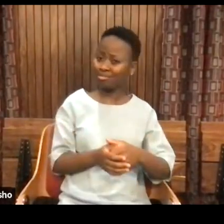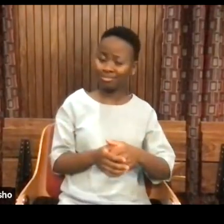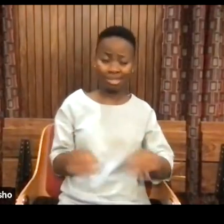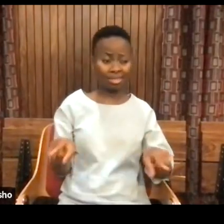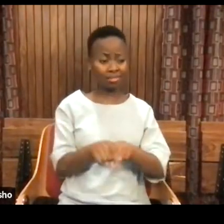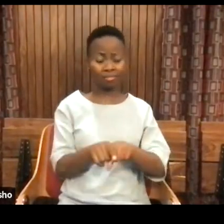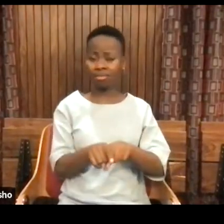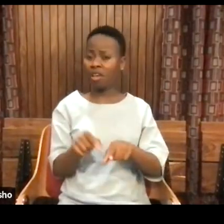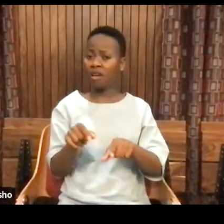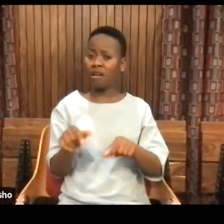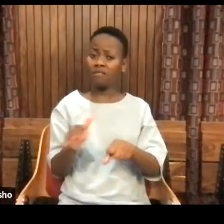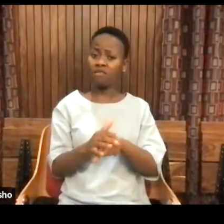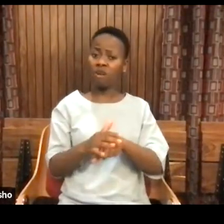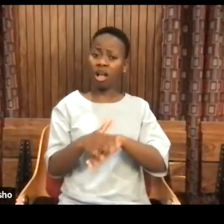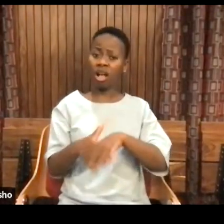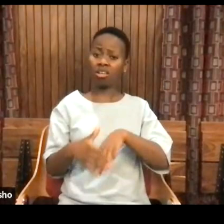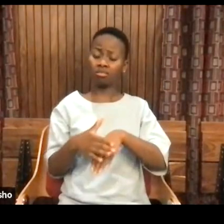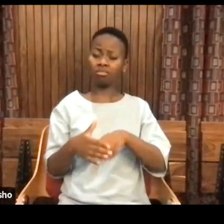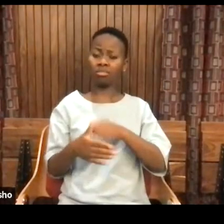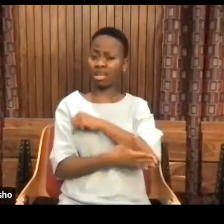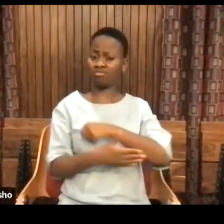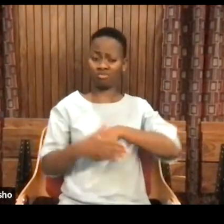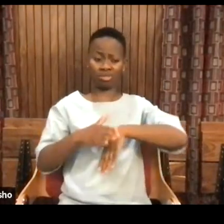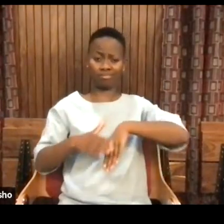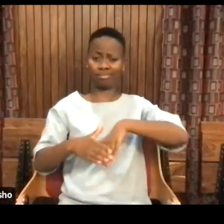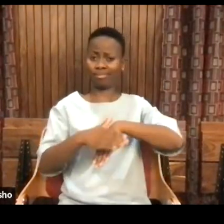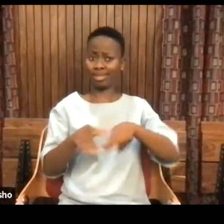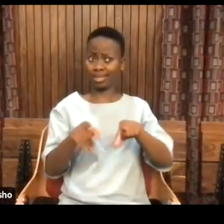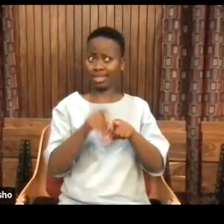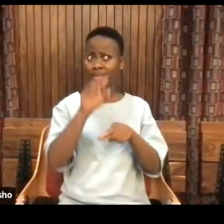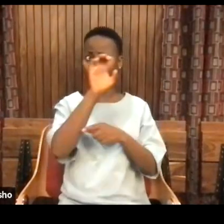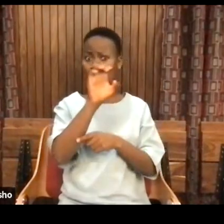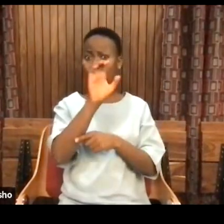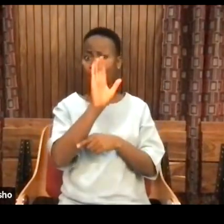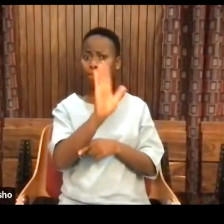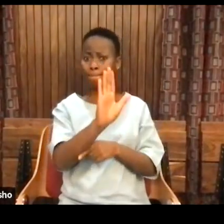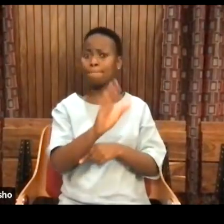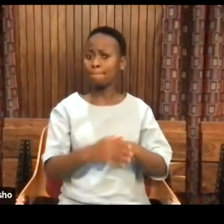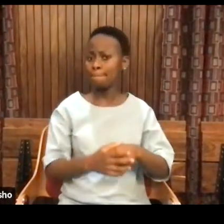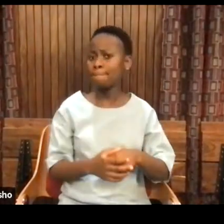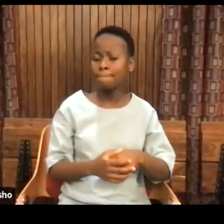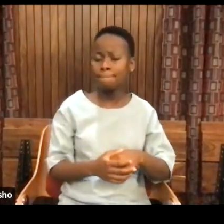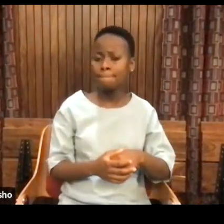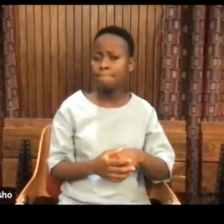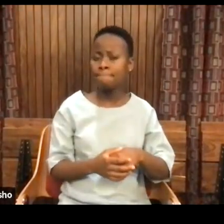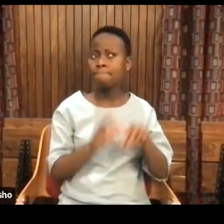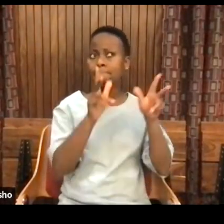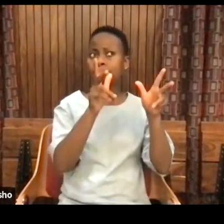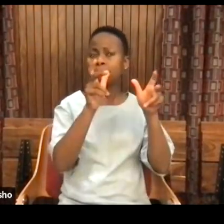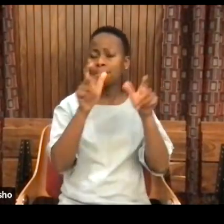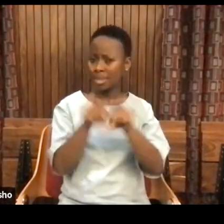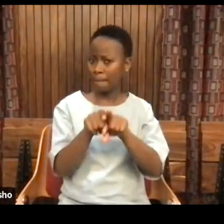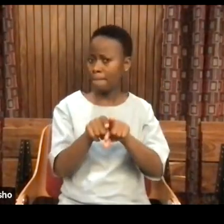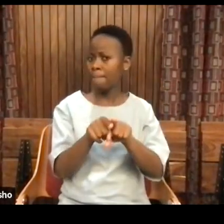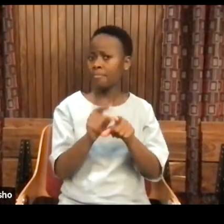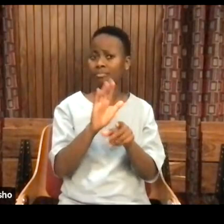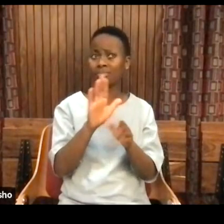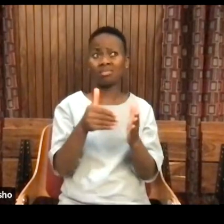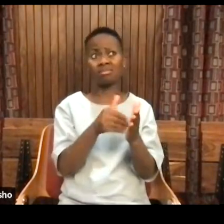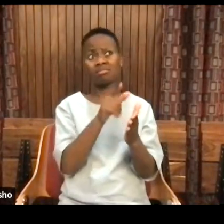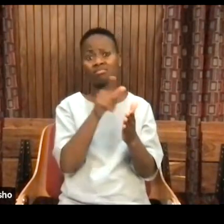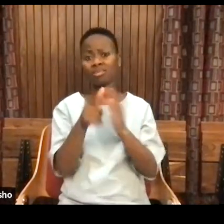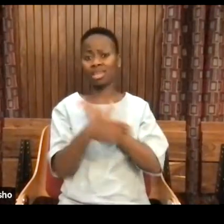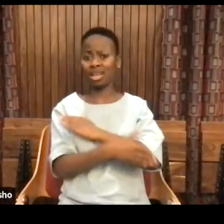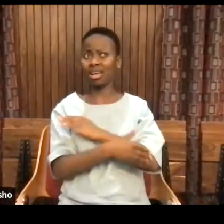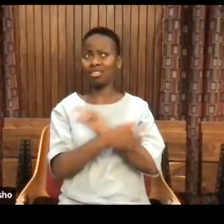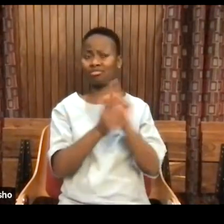the continents. It's recurring theme all over the places, even what we call Europe. It's a recurring theme in many centers. It's a recurring theme